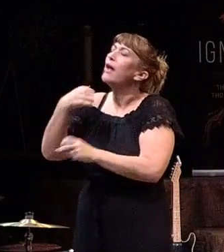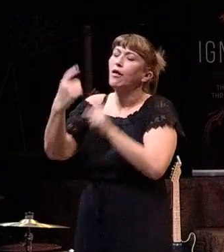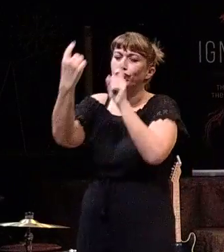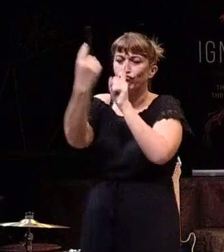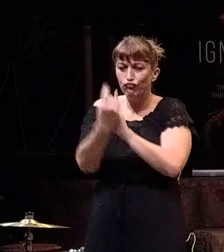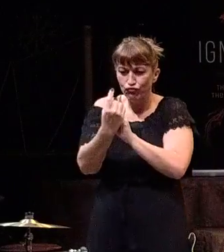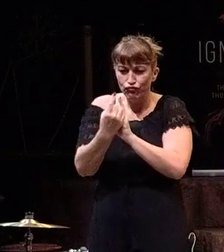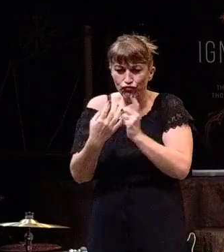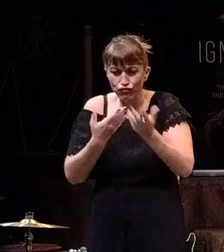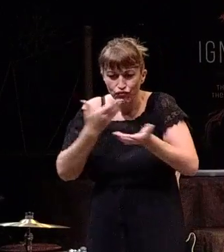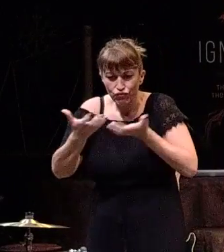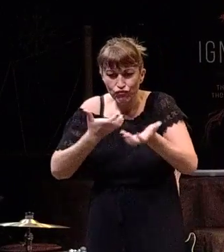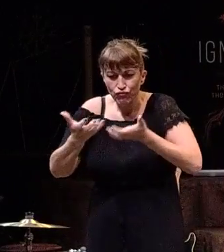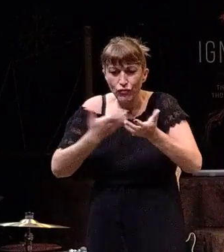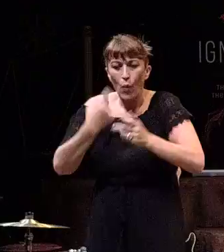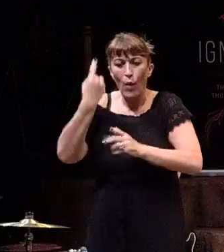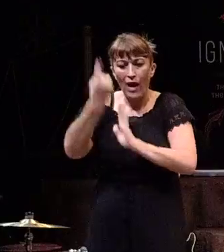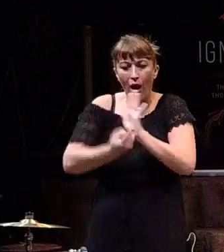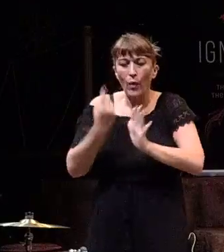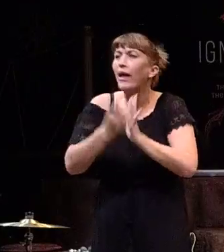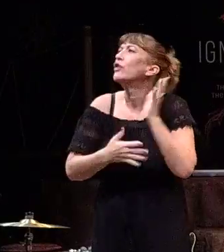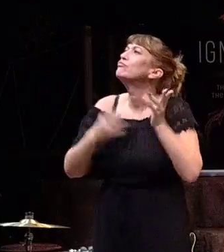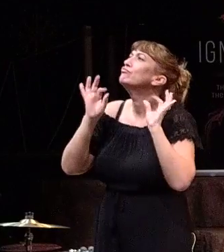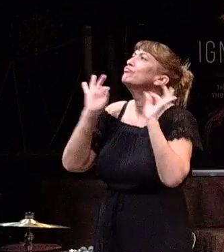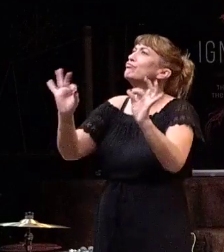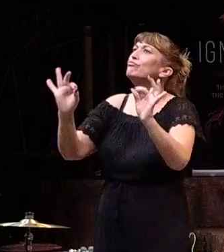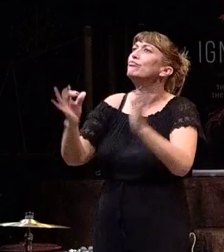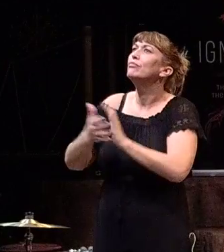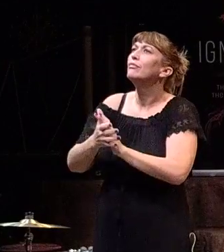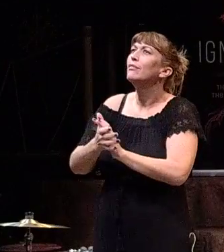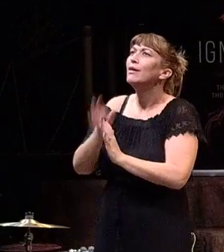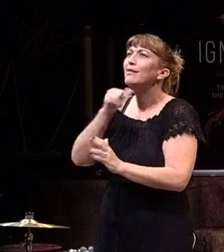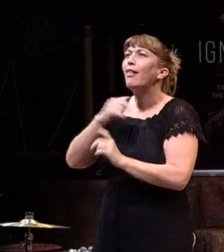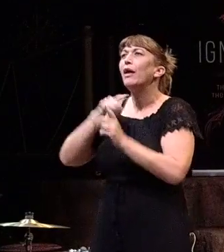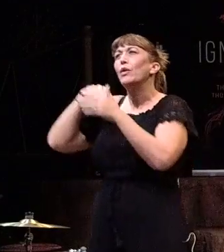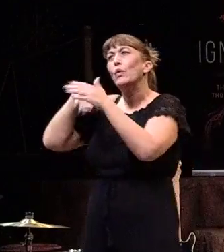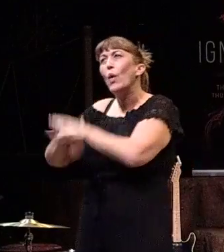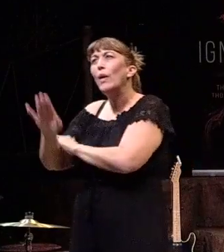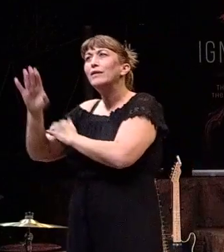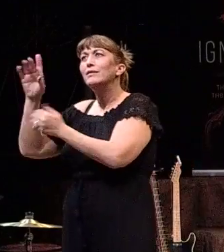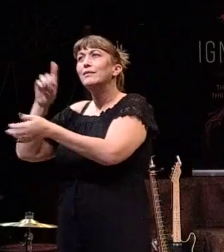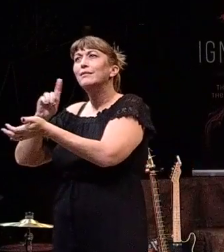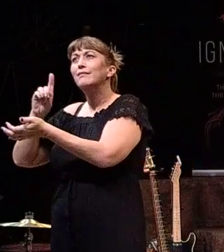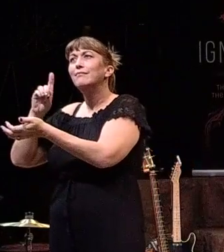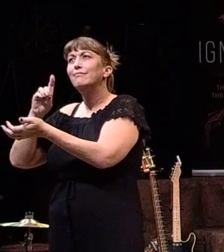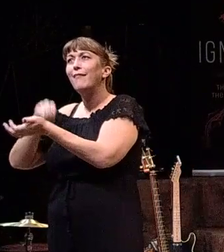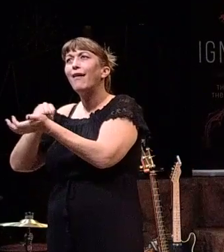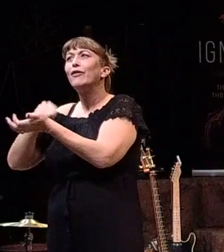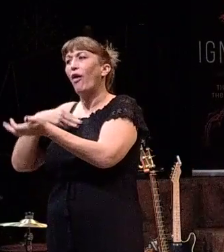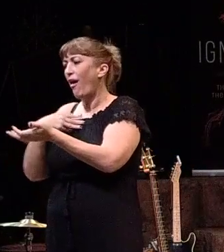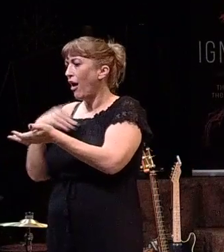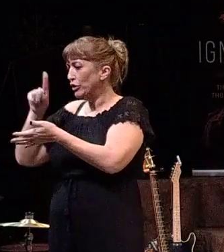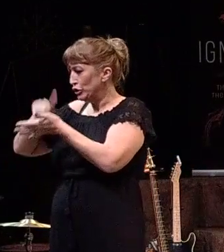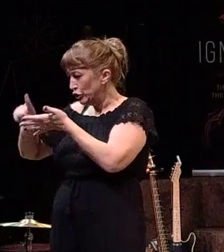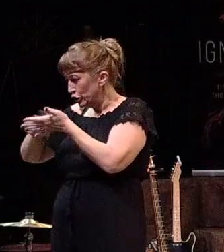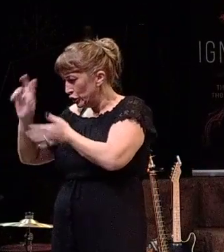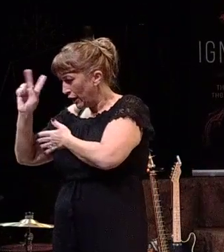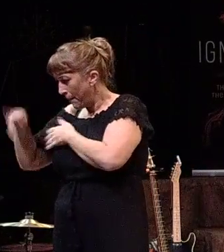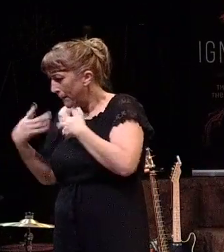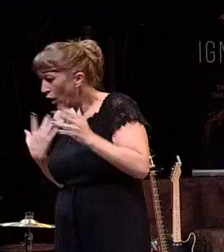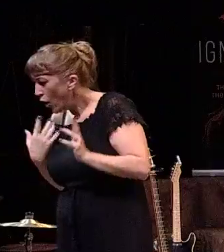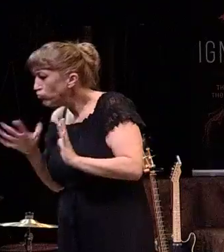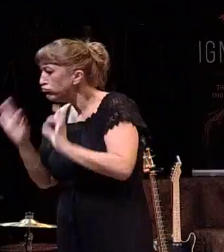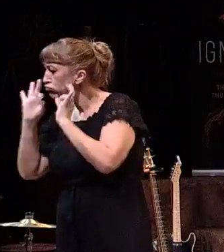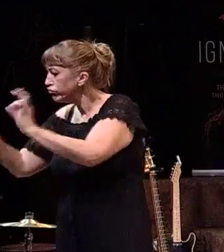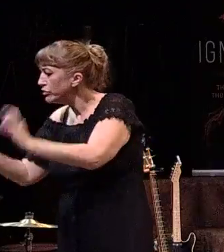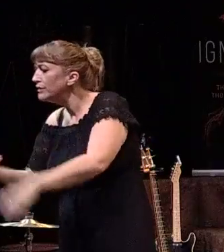you're good to go? Awesome. It's not like that physical that you have with your doctor when you get to the checkup. That once a year, alright, let's meet, you're good, cool, see you next